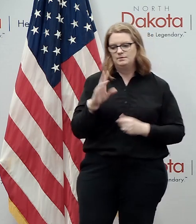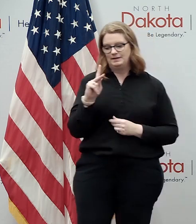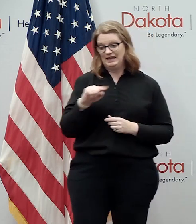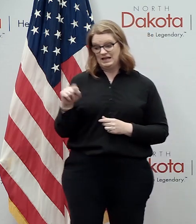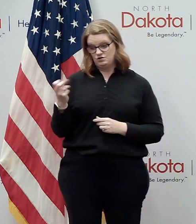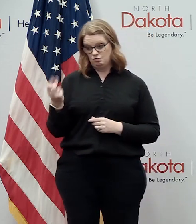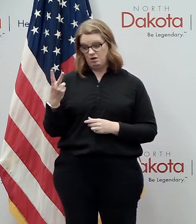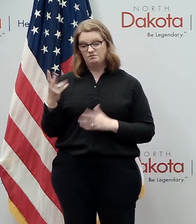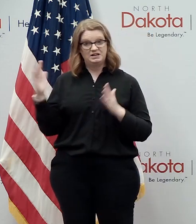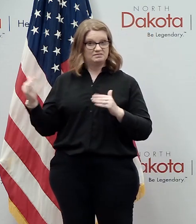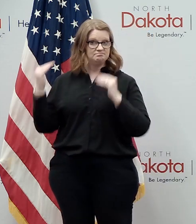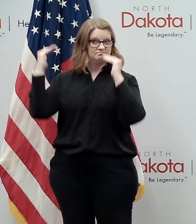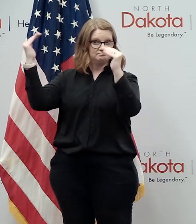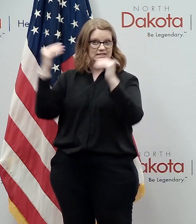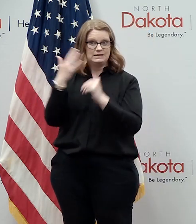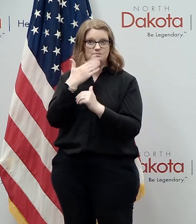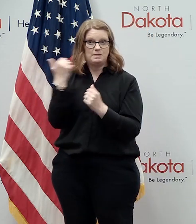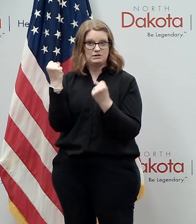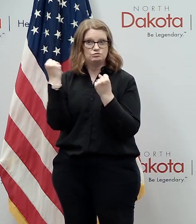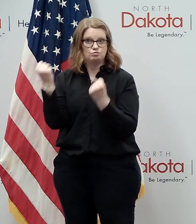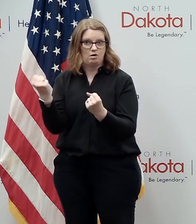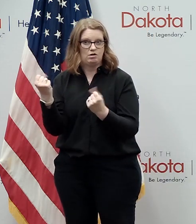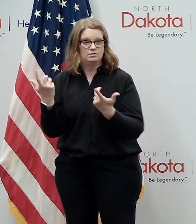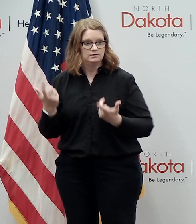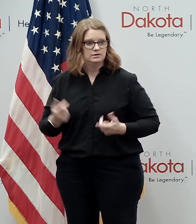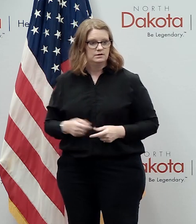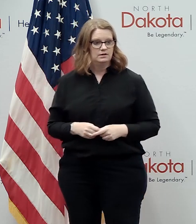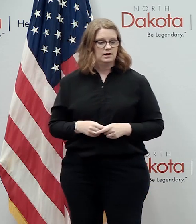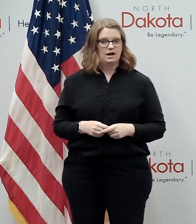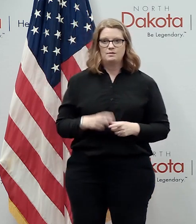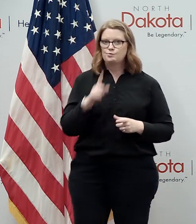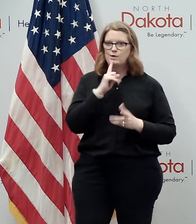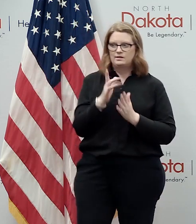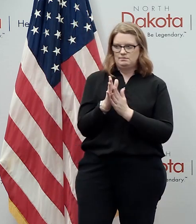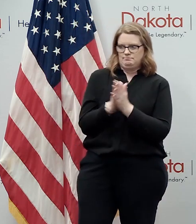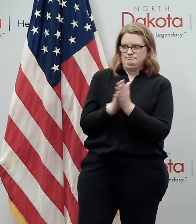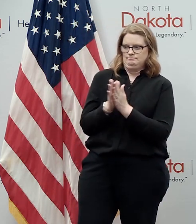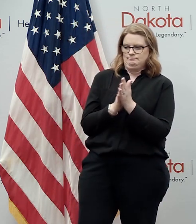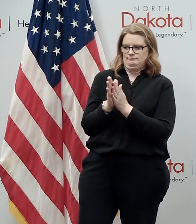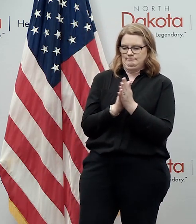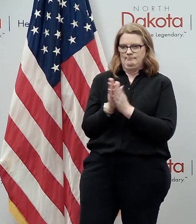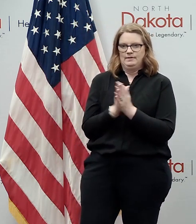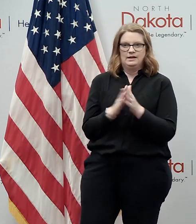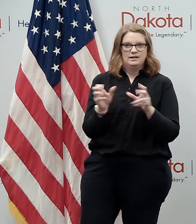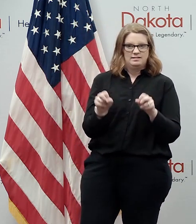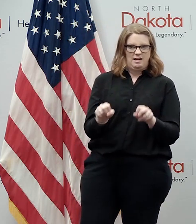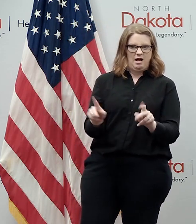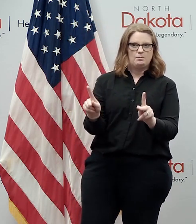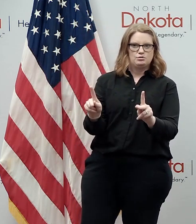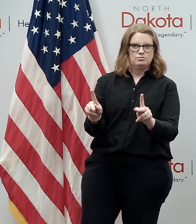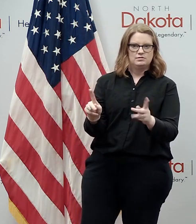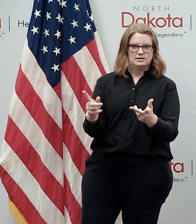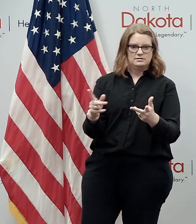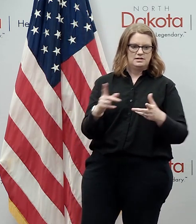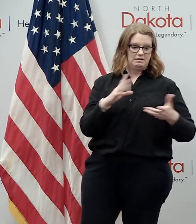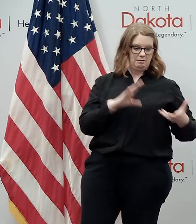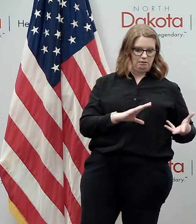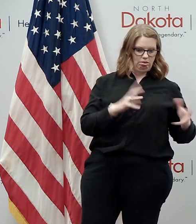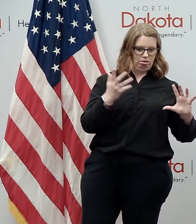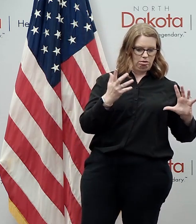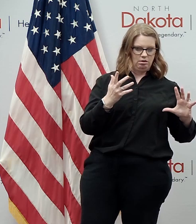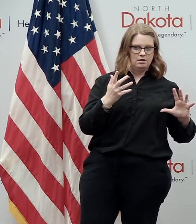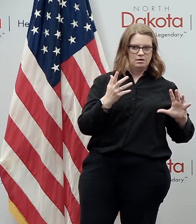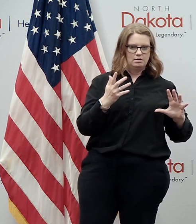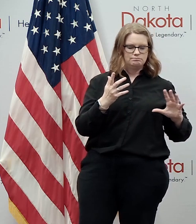you know better and stronger so i the thing i mean the thing i'm probably most energized about is the opportunities on the back side of this and at least through